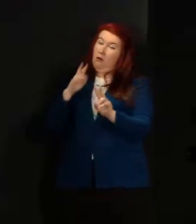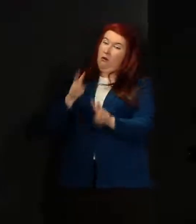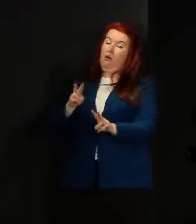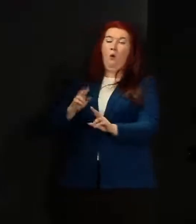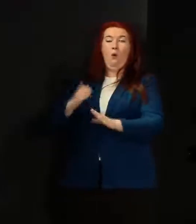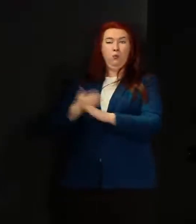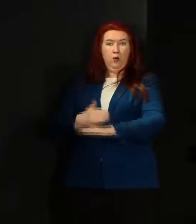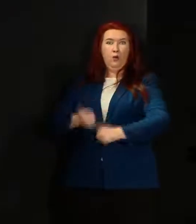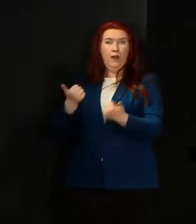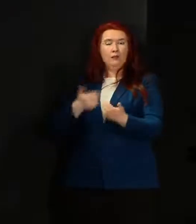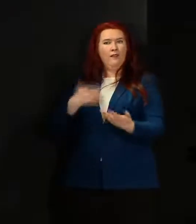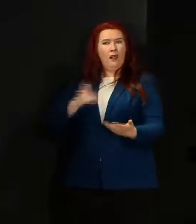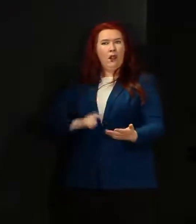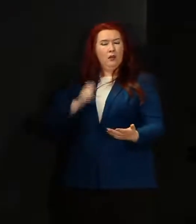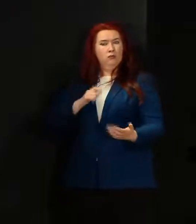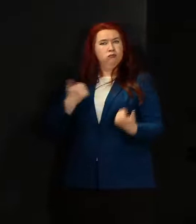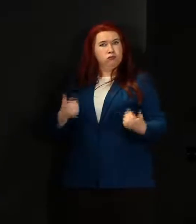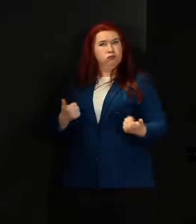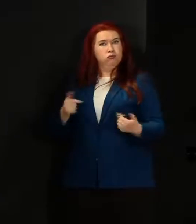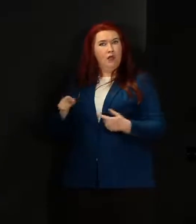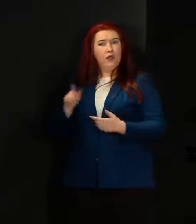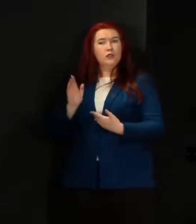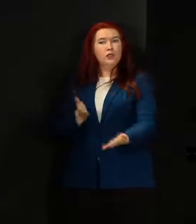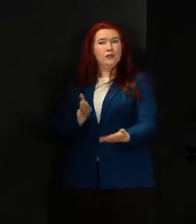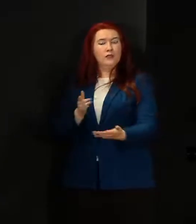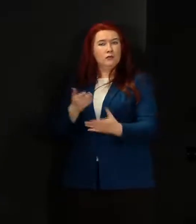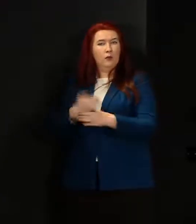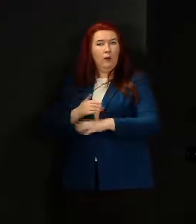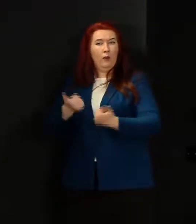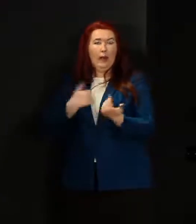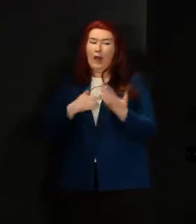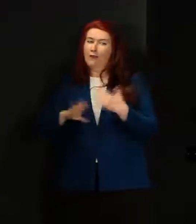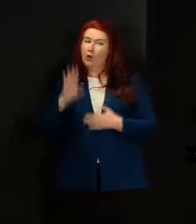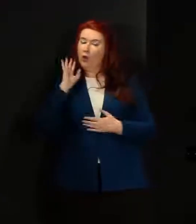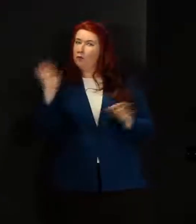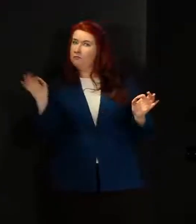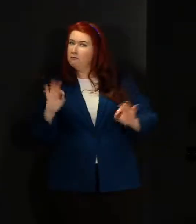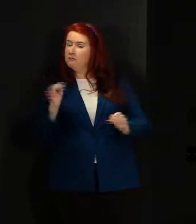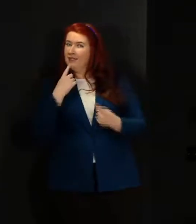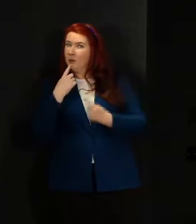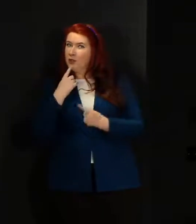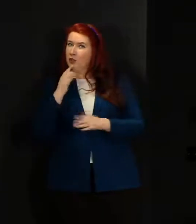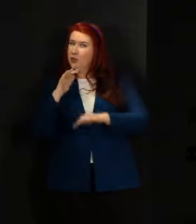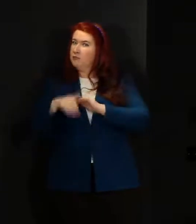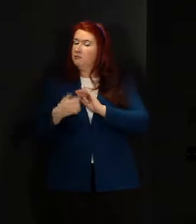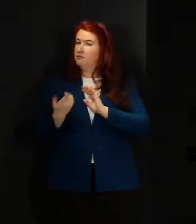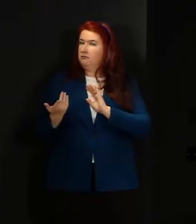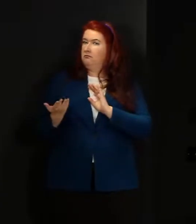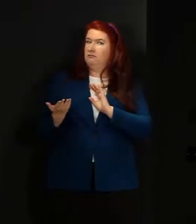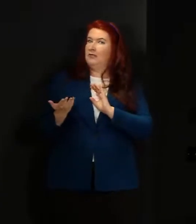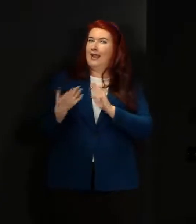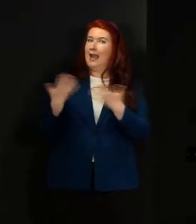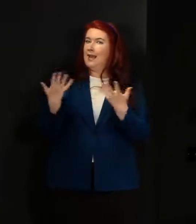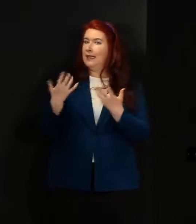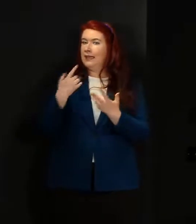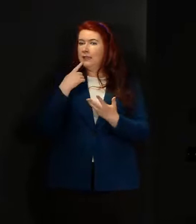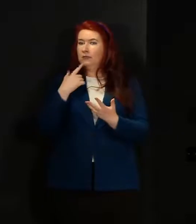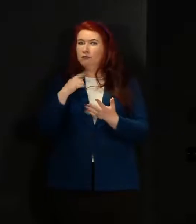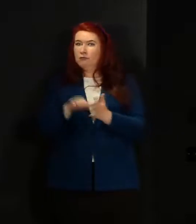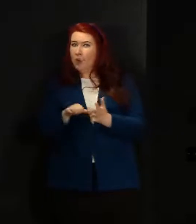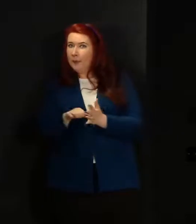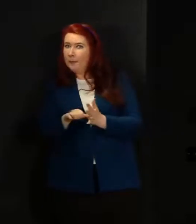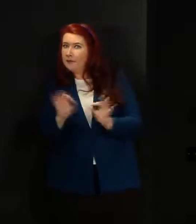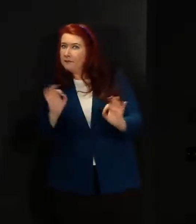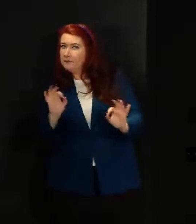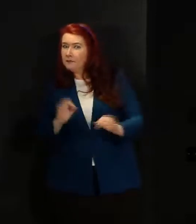that that system was working and I haven't heard any intelligence to suggest to me that there are teething problems. I